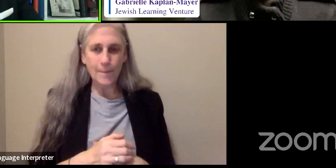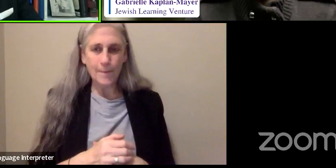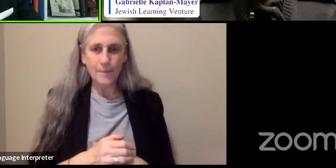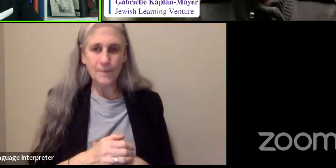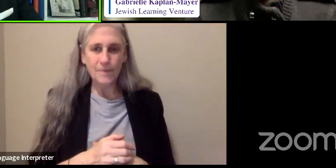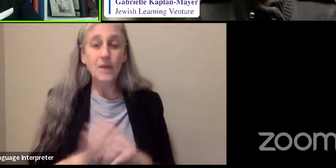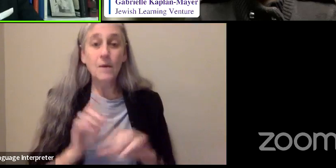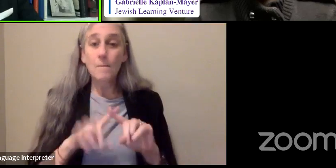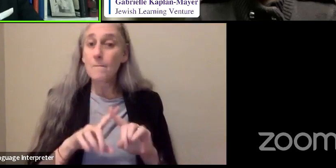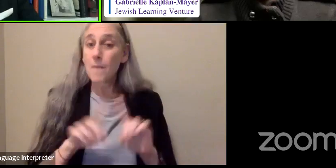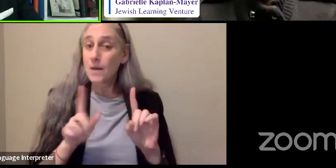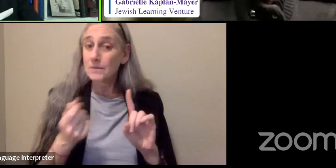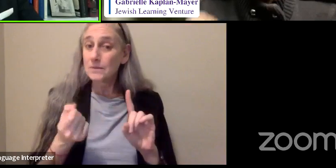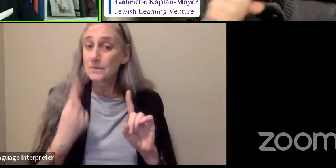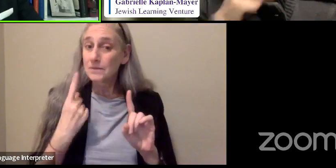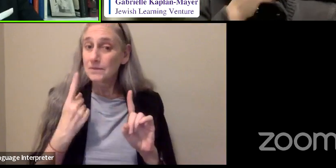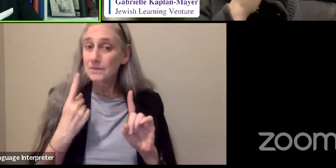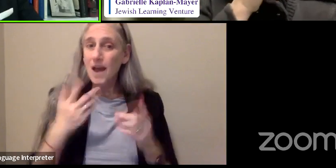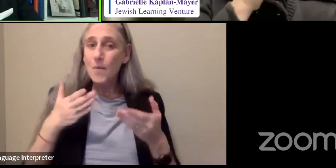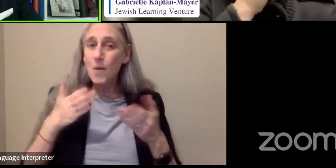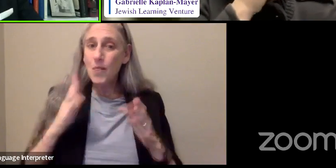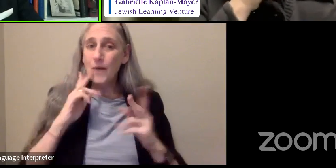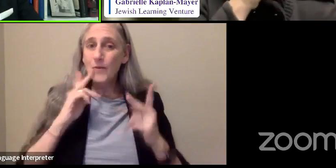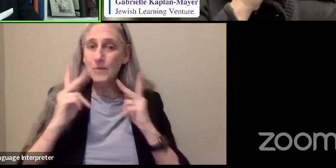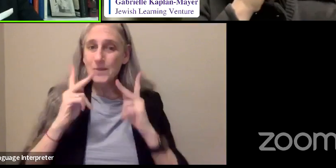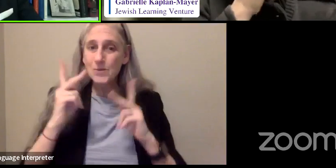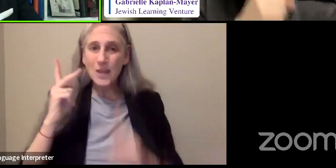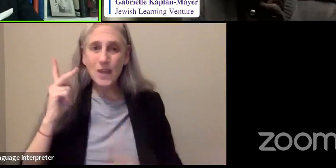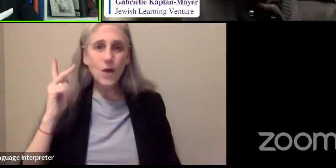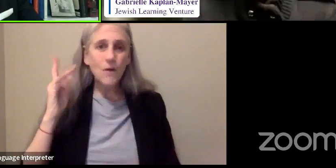but I'll give you sight to see the future.